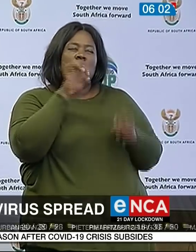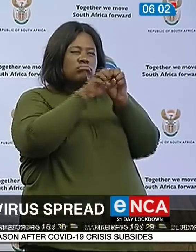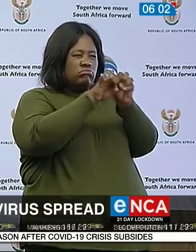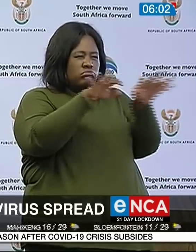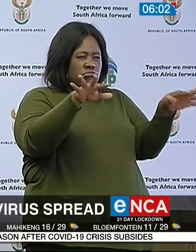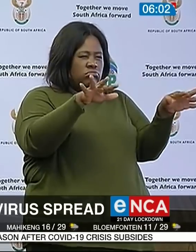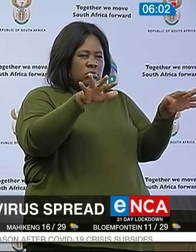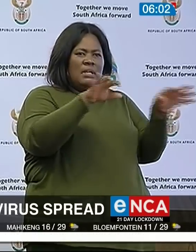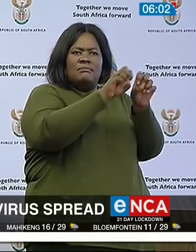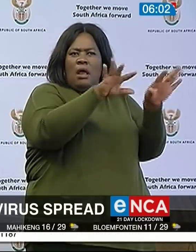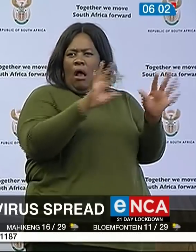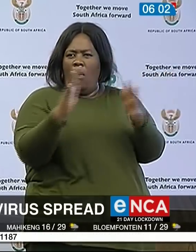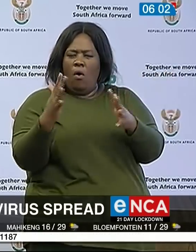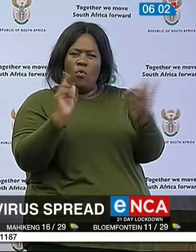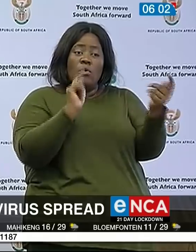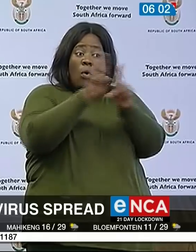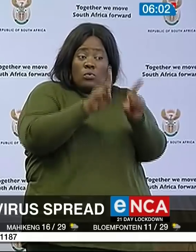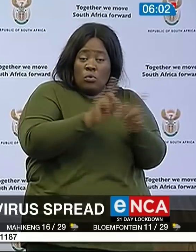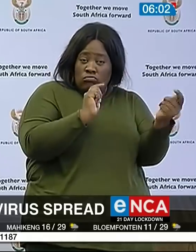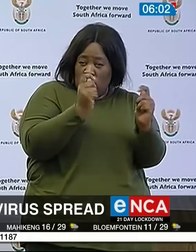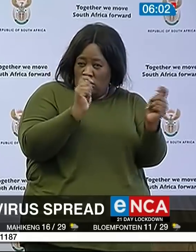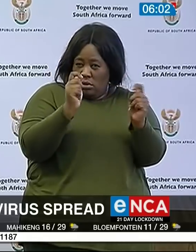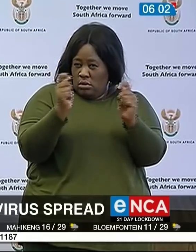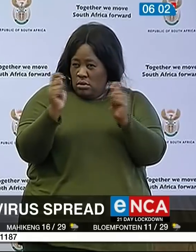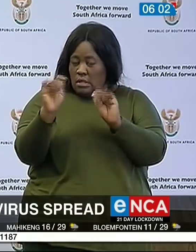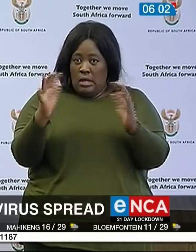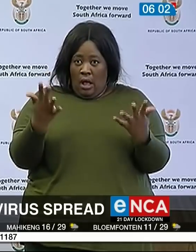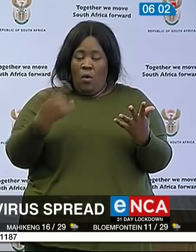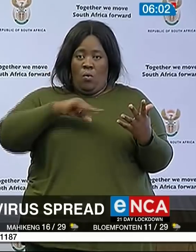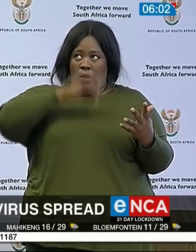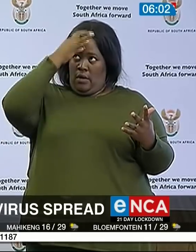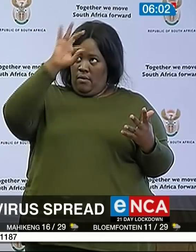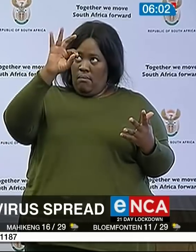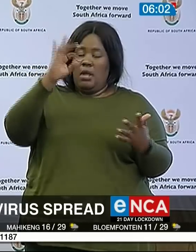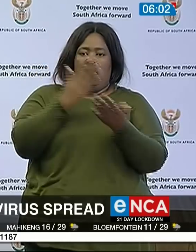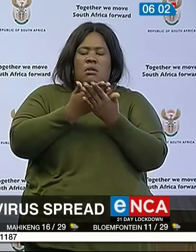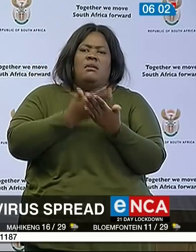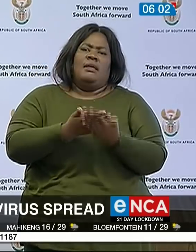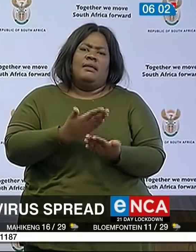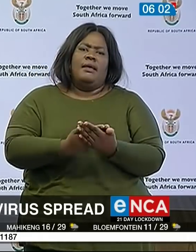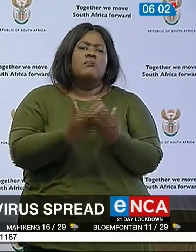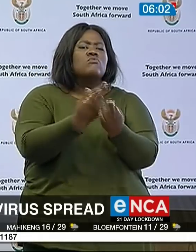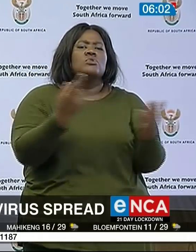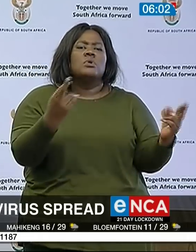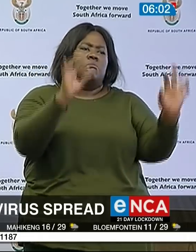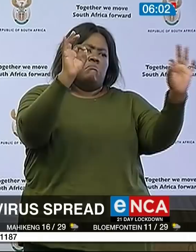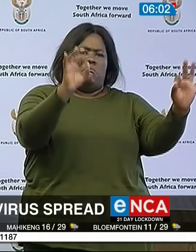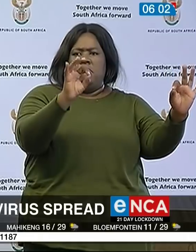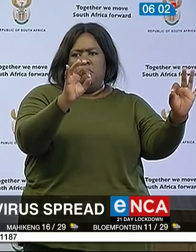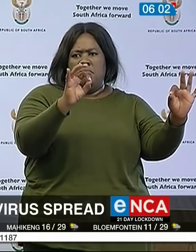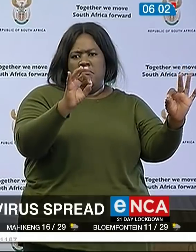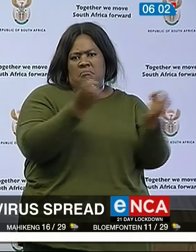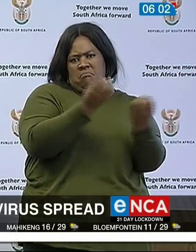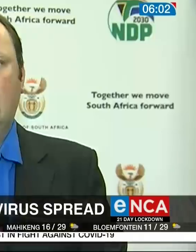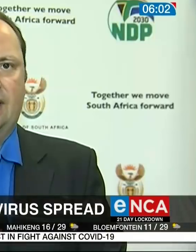virus is changing, we are then able to, as government, allocate the necessary resources to particular